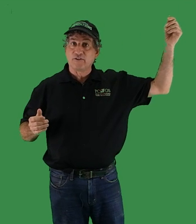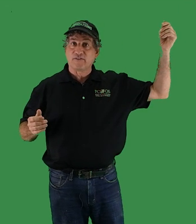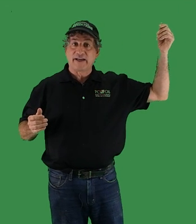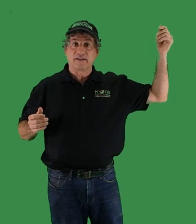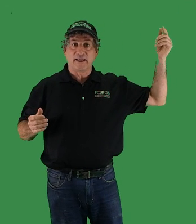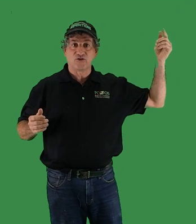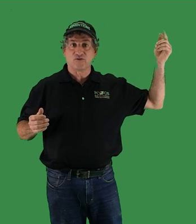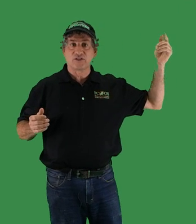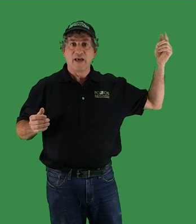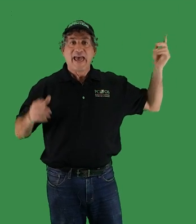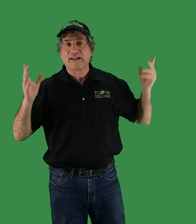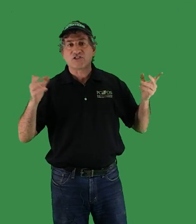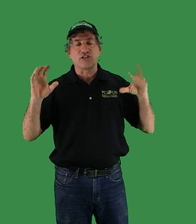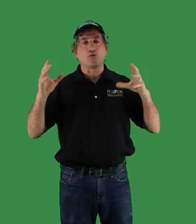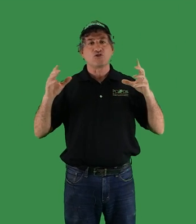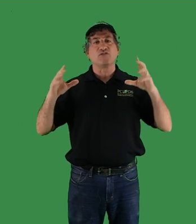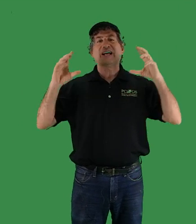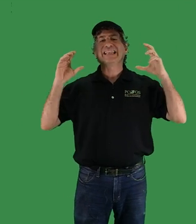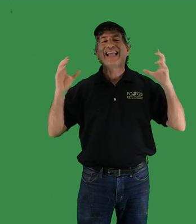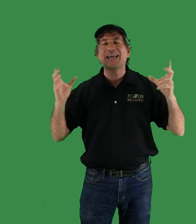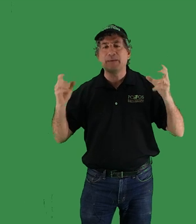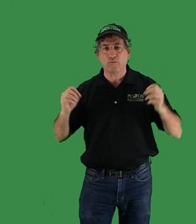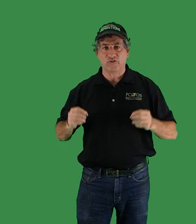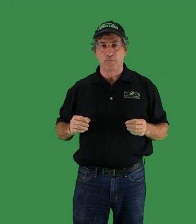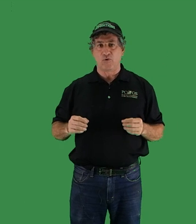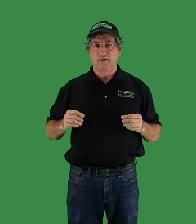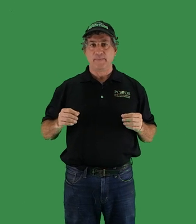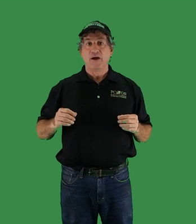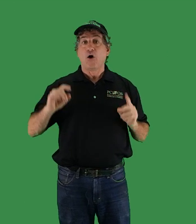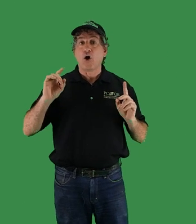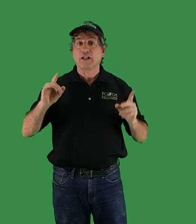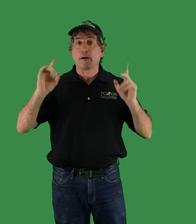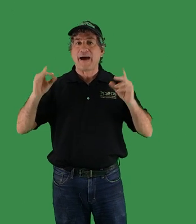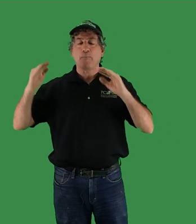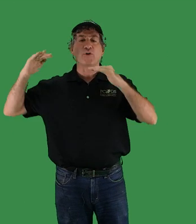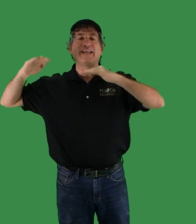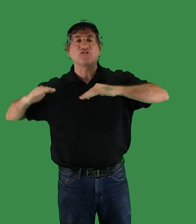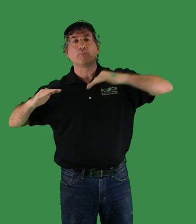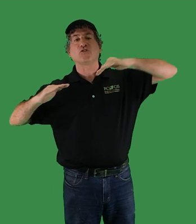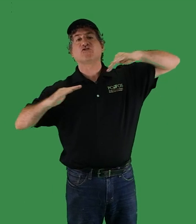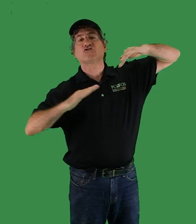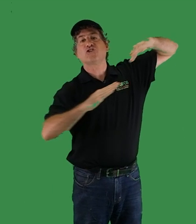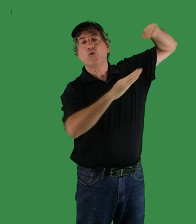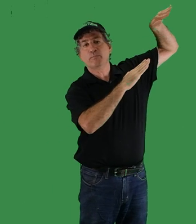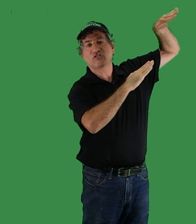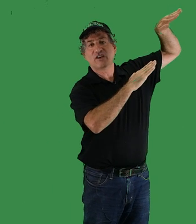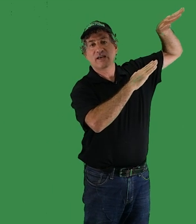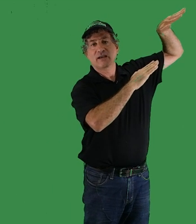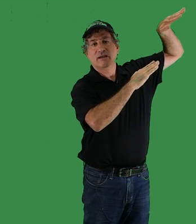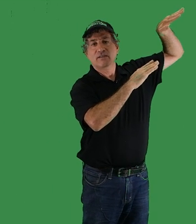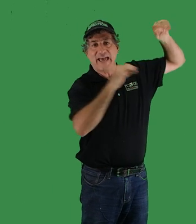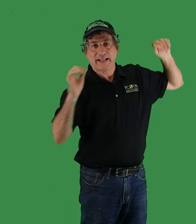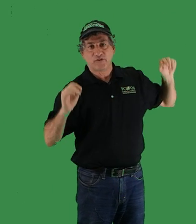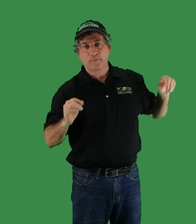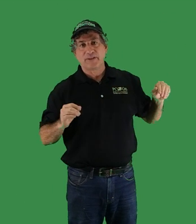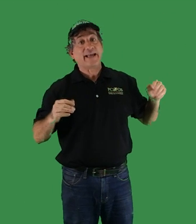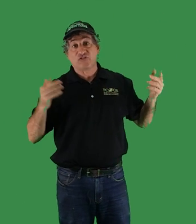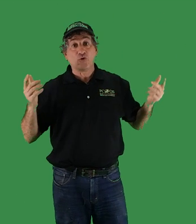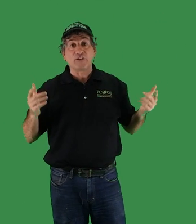would find glaciers. Hence the notion of climate was born, all about predictable slopes. The animals and plants knew it